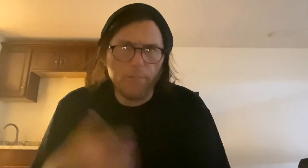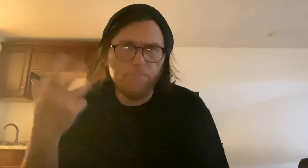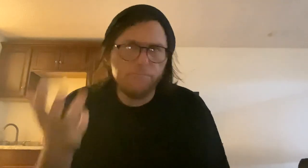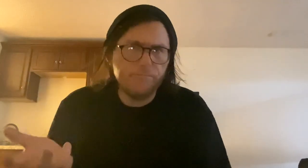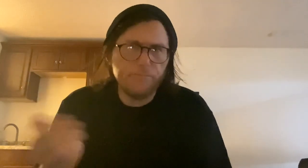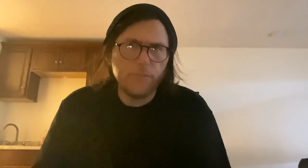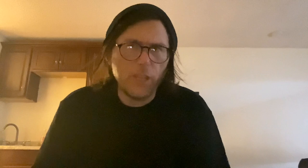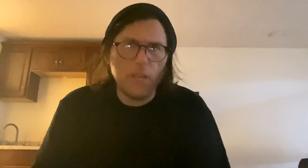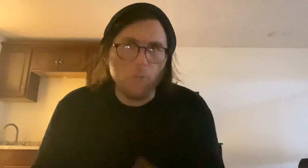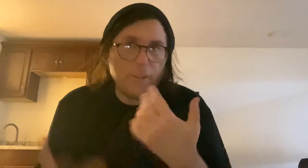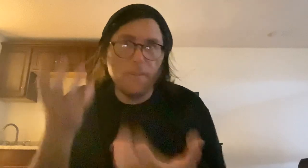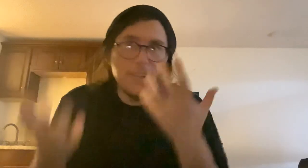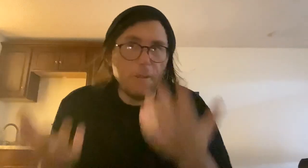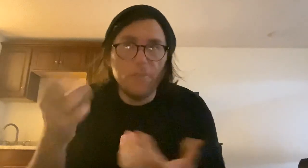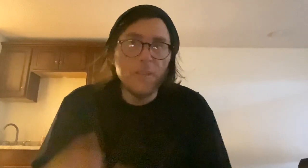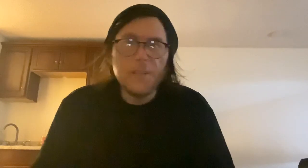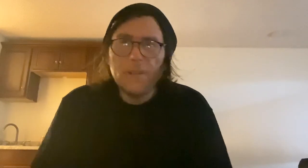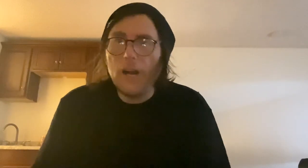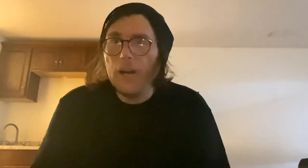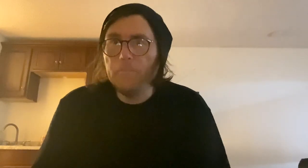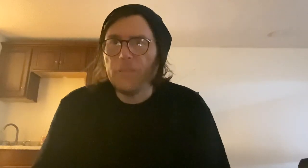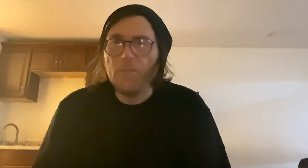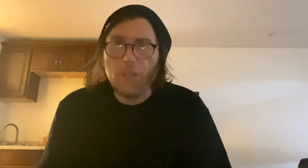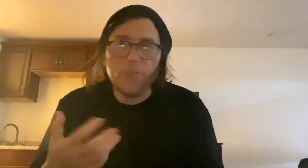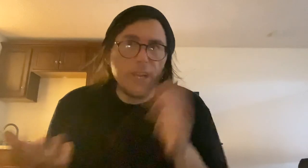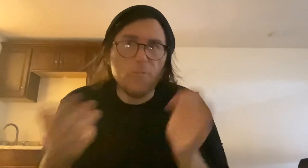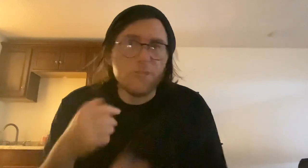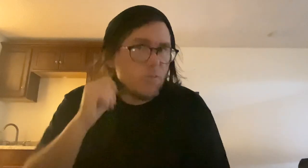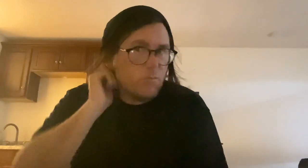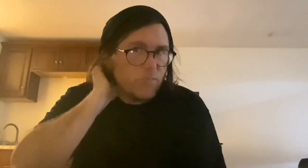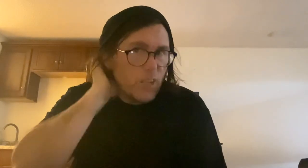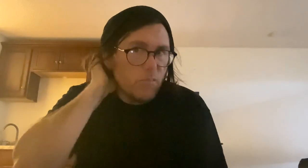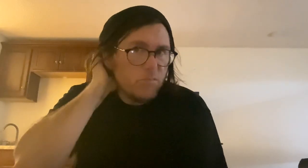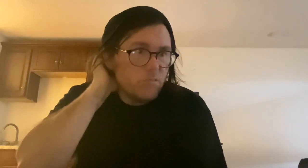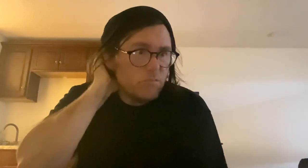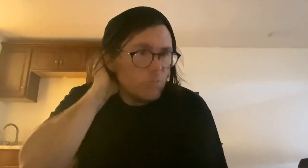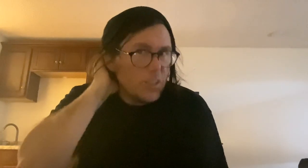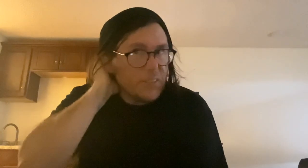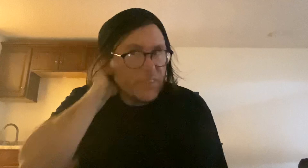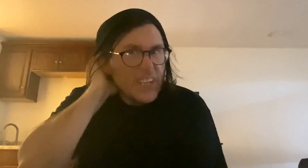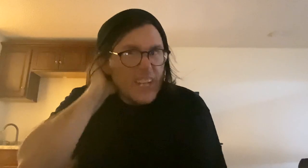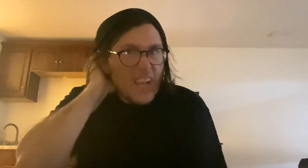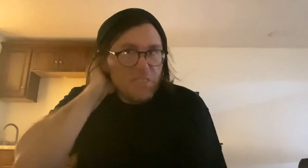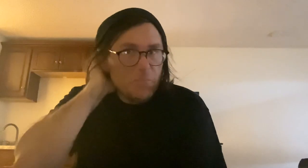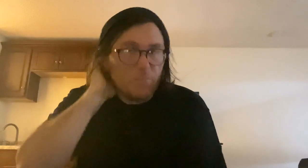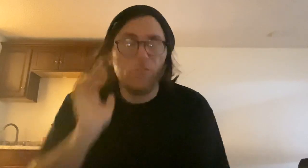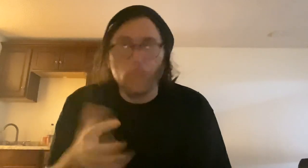irregularly, you know, every other day or so, you know. I have some good